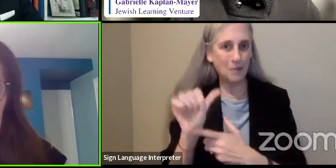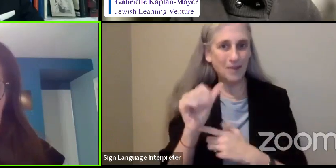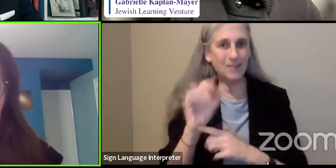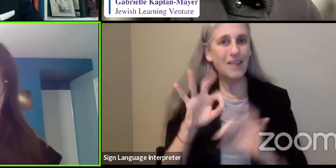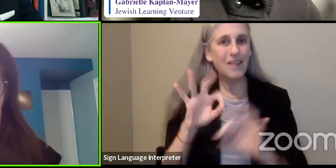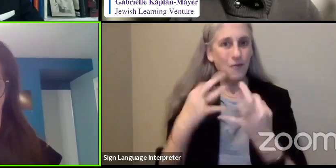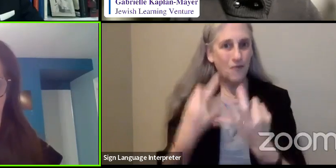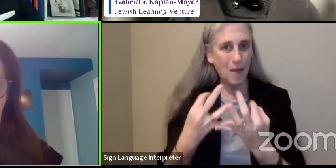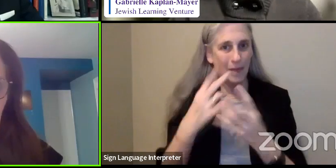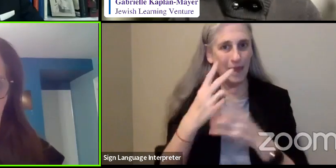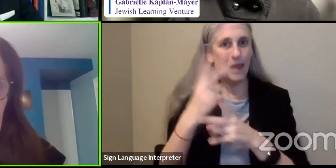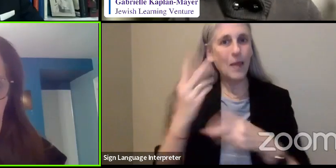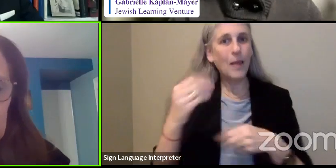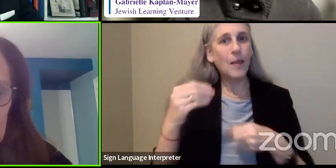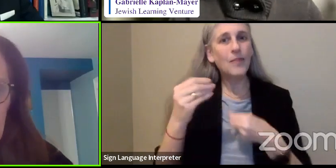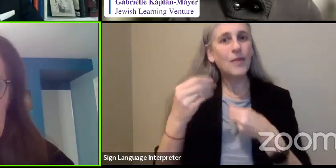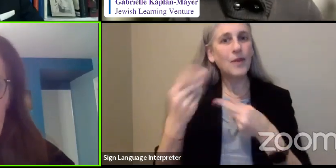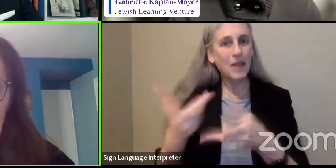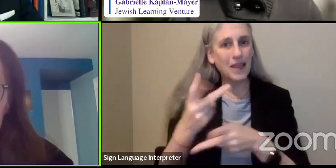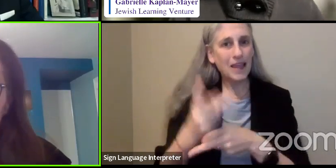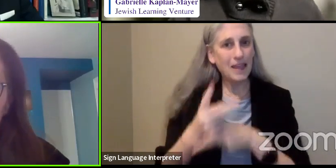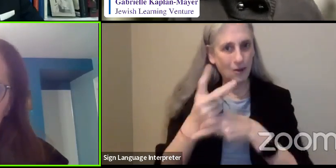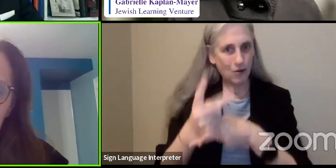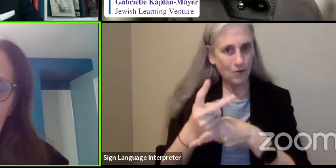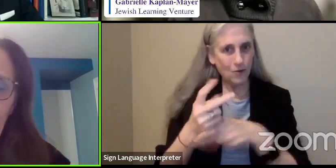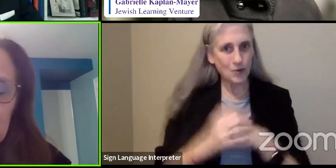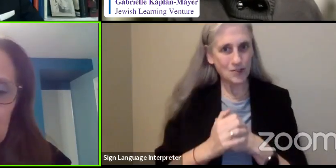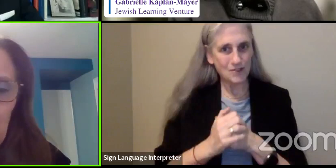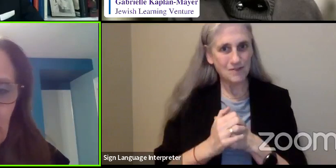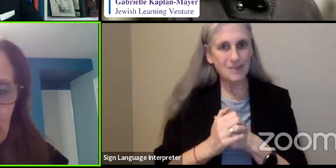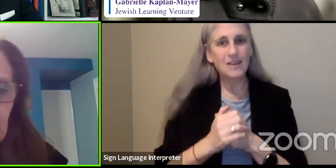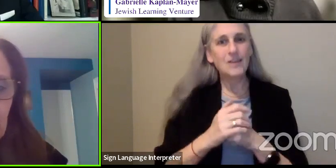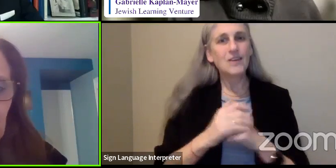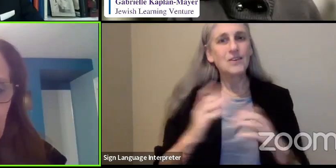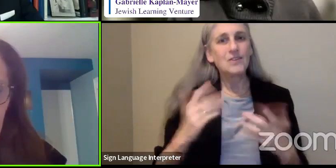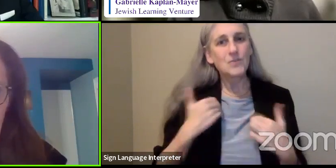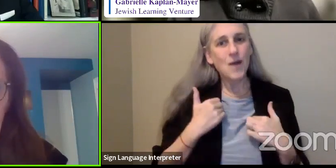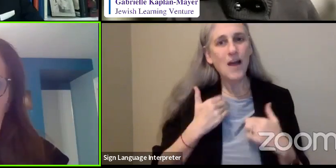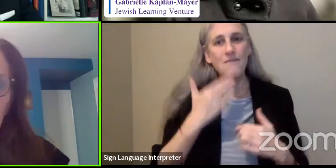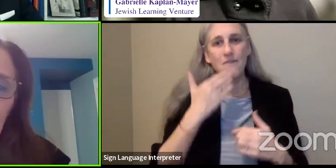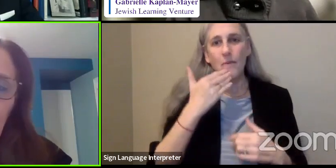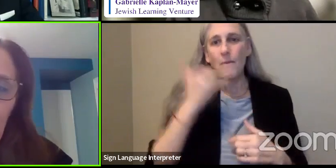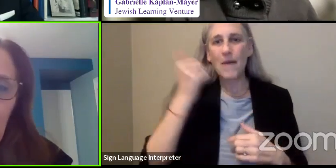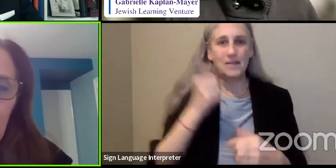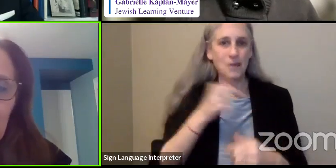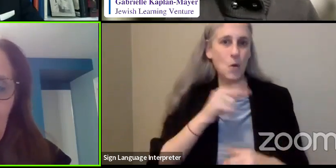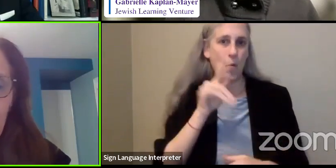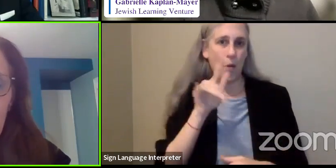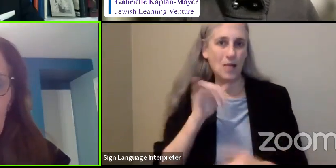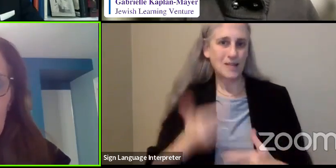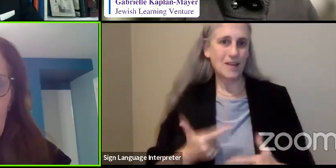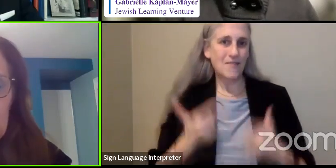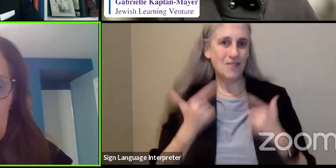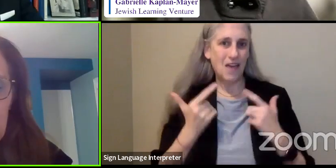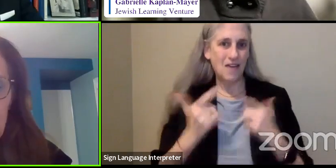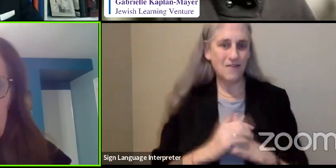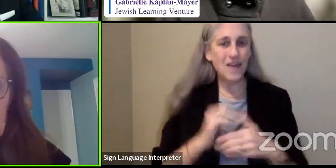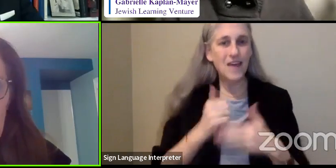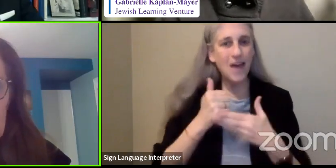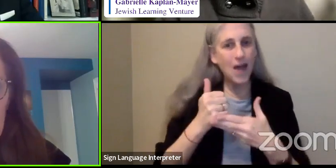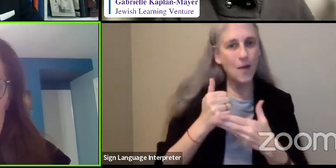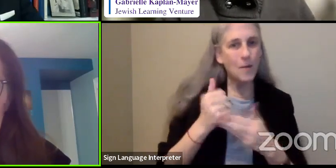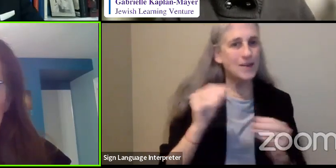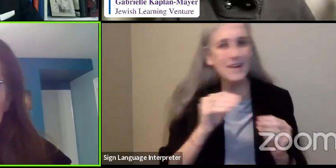helping them achieve the highest level of independence, a sense of community, and an enhanced quality of life. We help with navigating life's